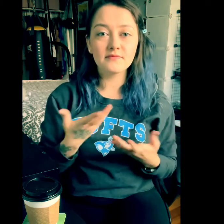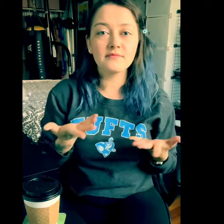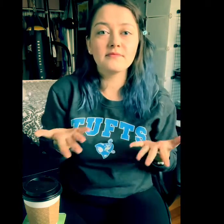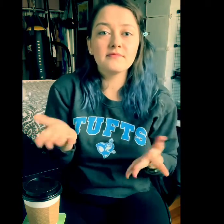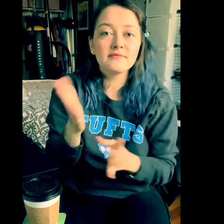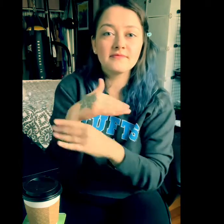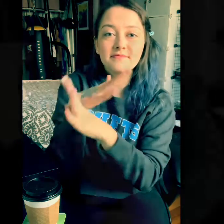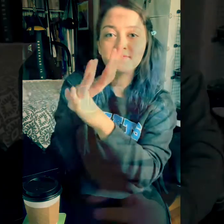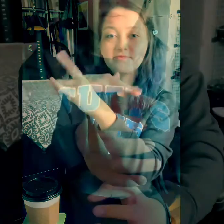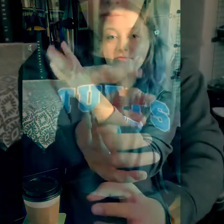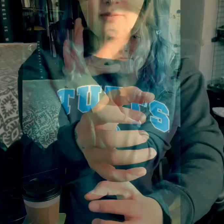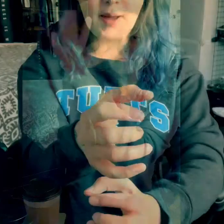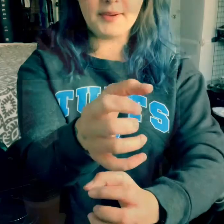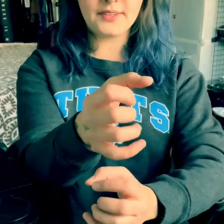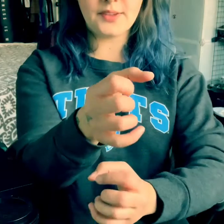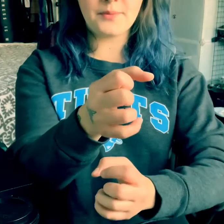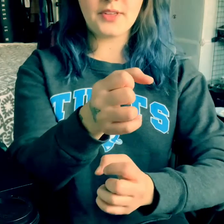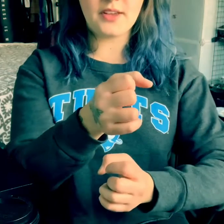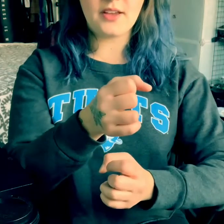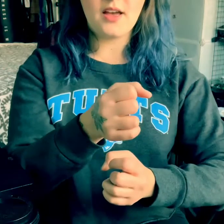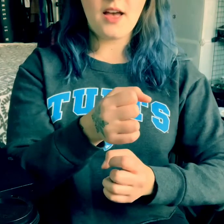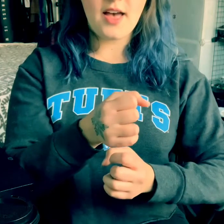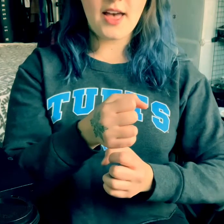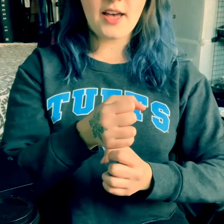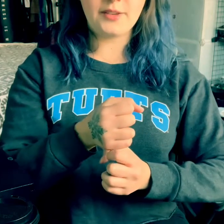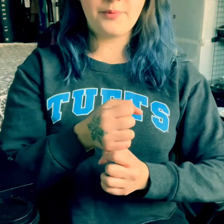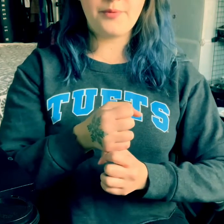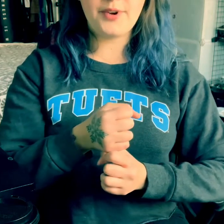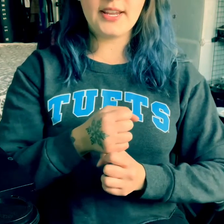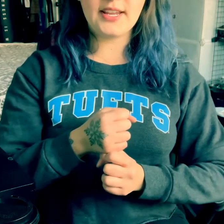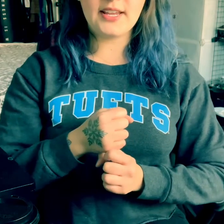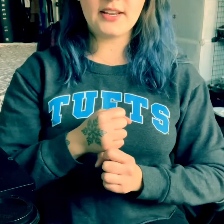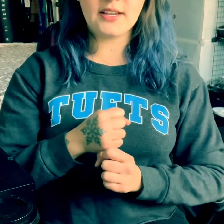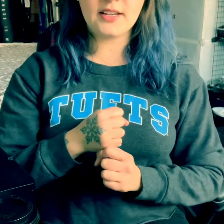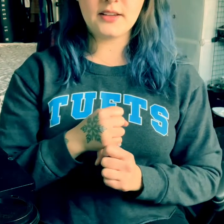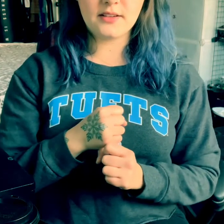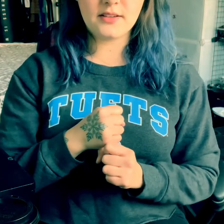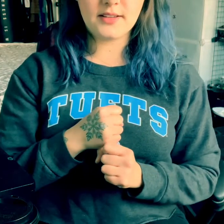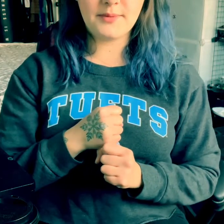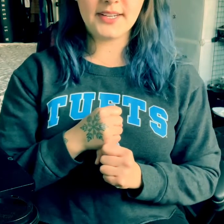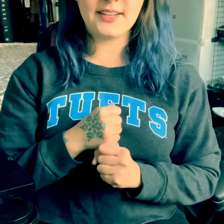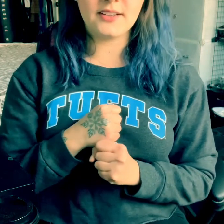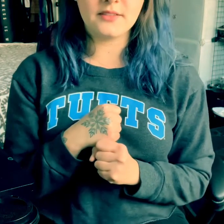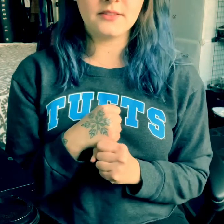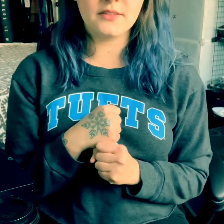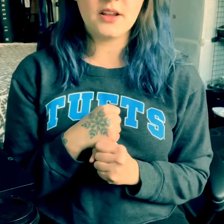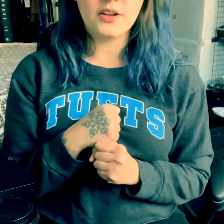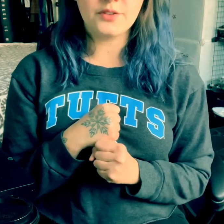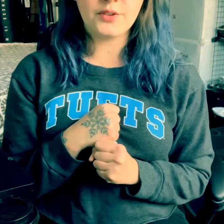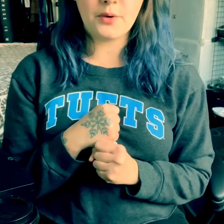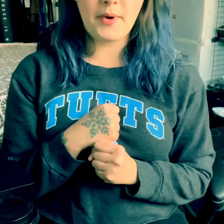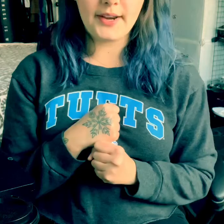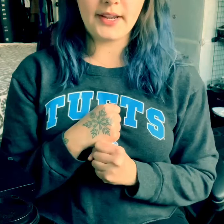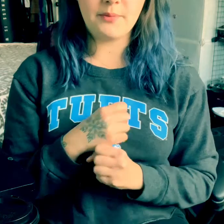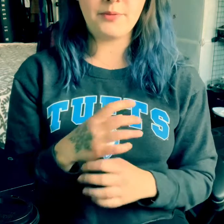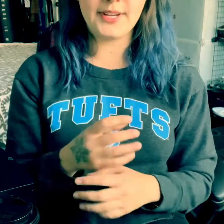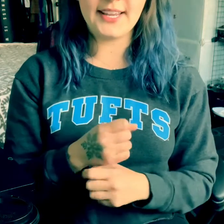grabbing something and bring getting bring it into your body bringing